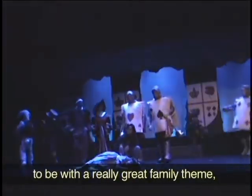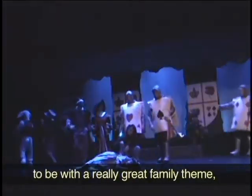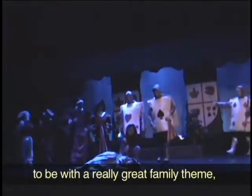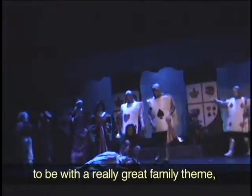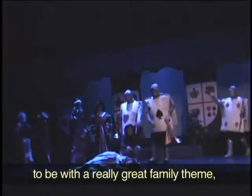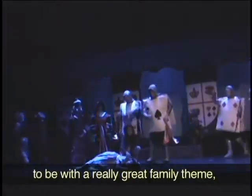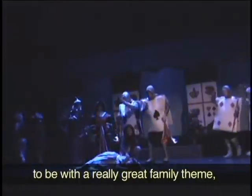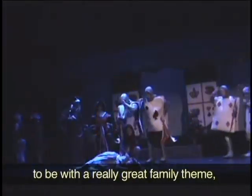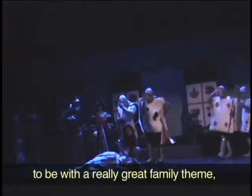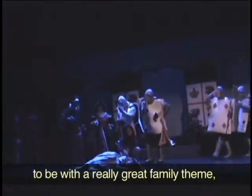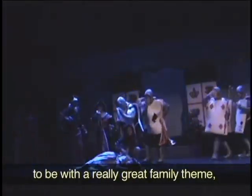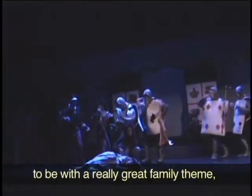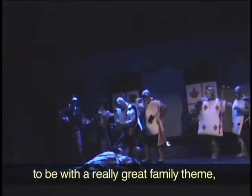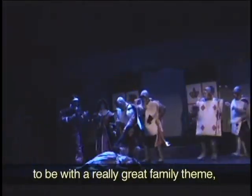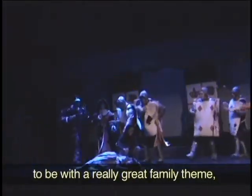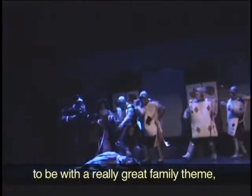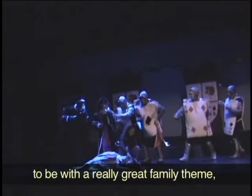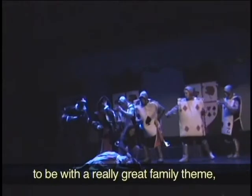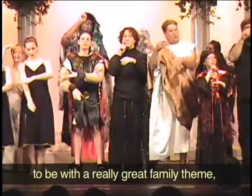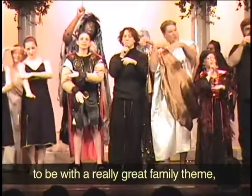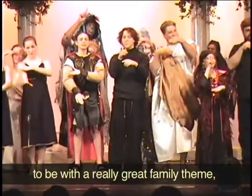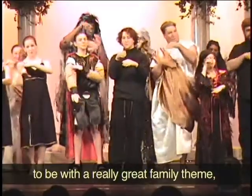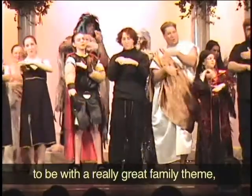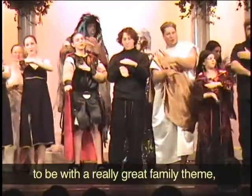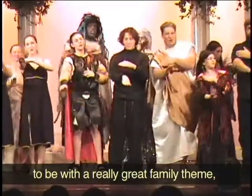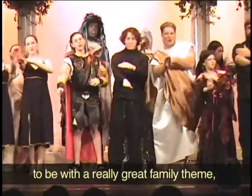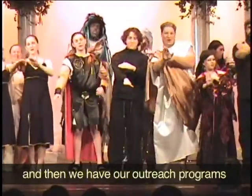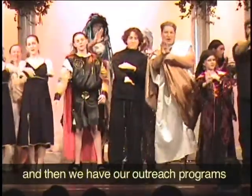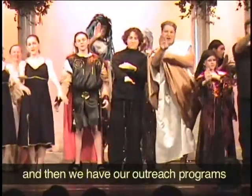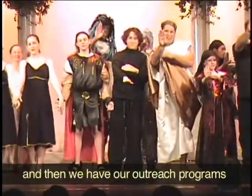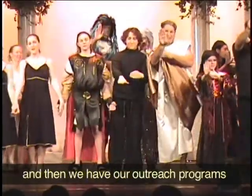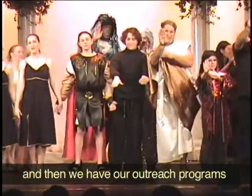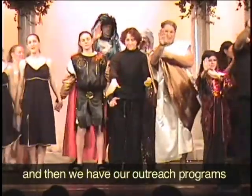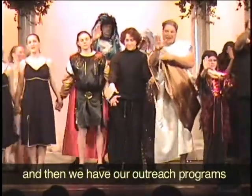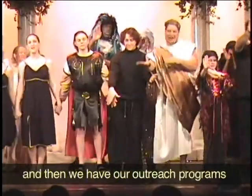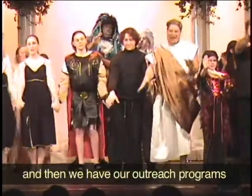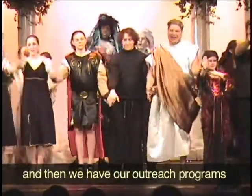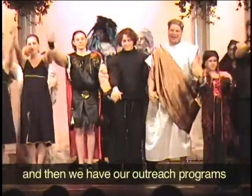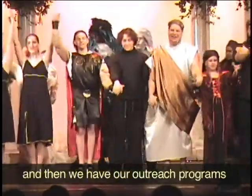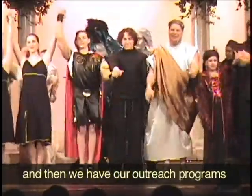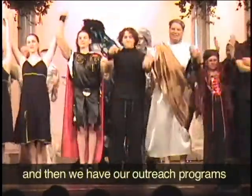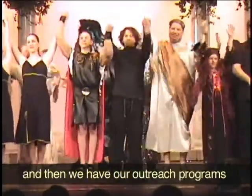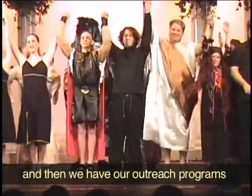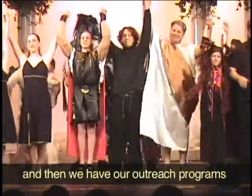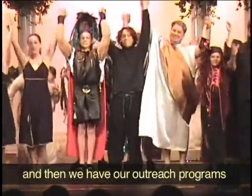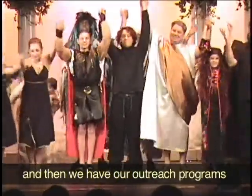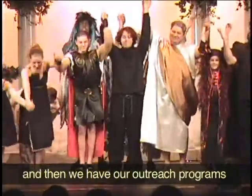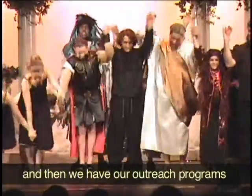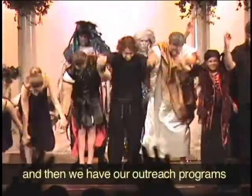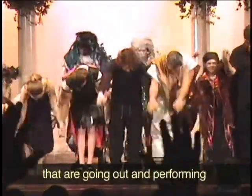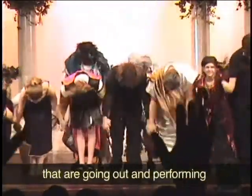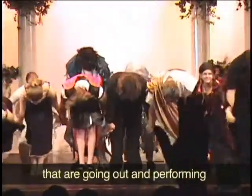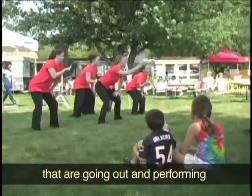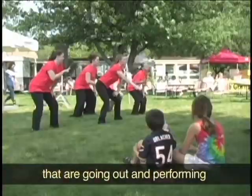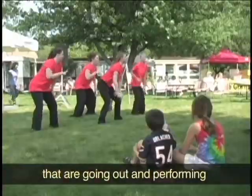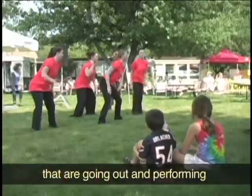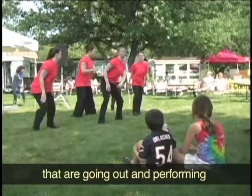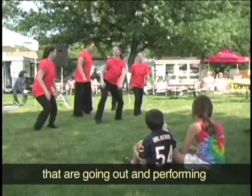with a really great family theme and then we have our outreach programs that are going out and performing